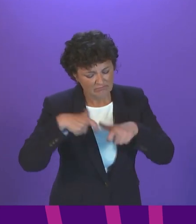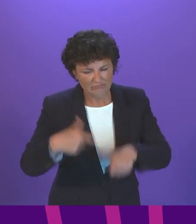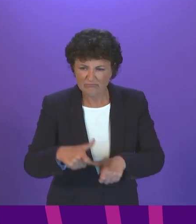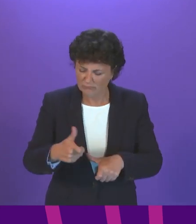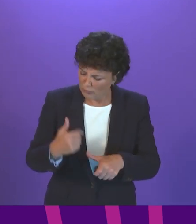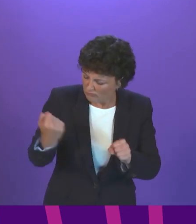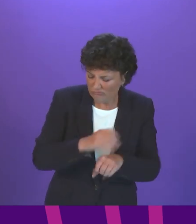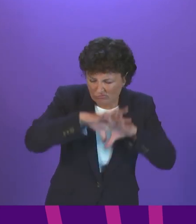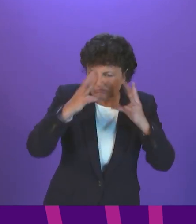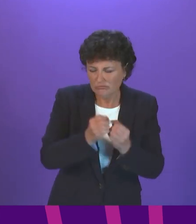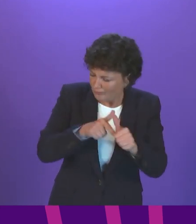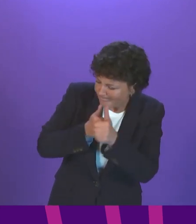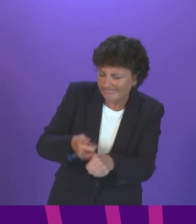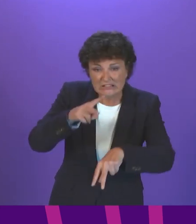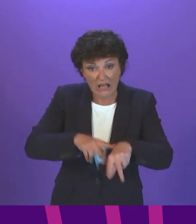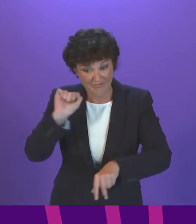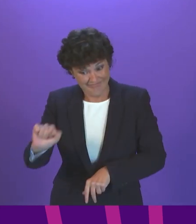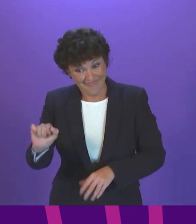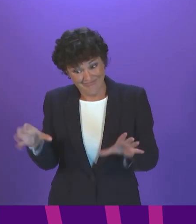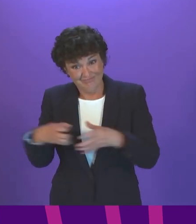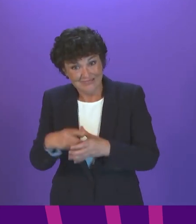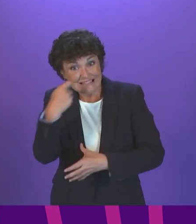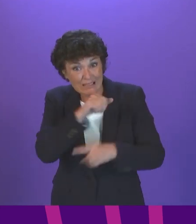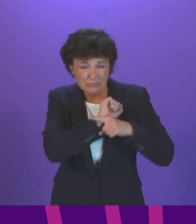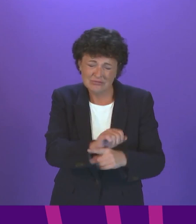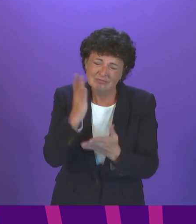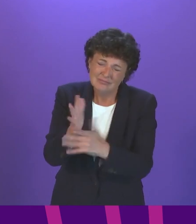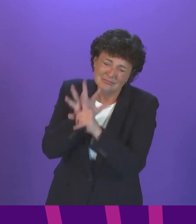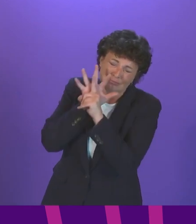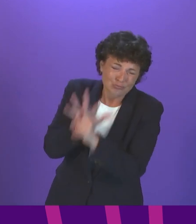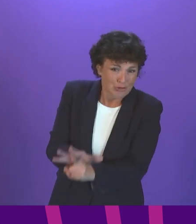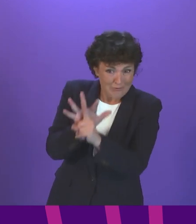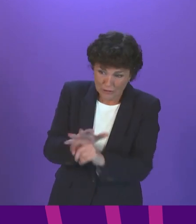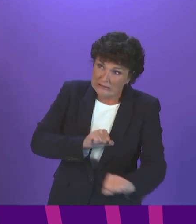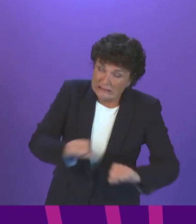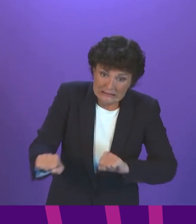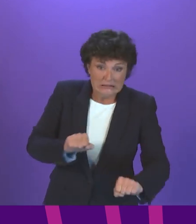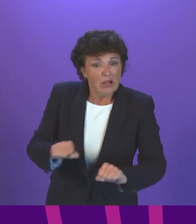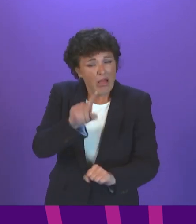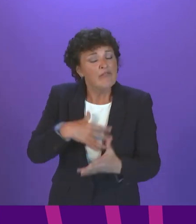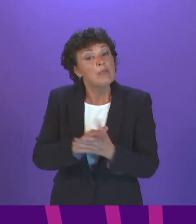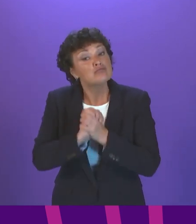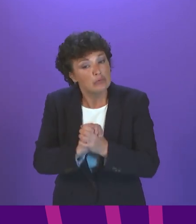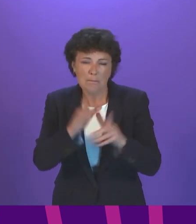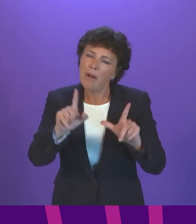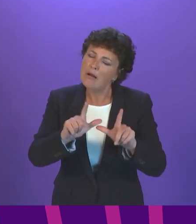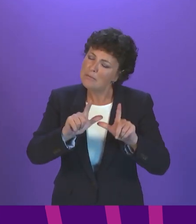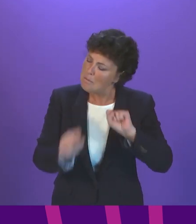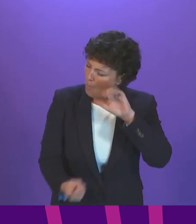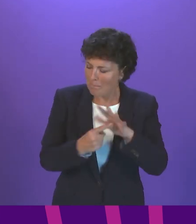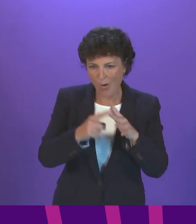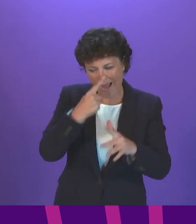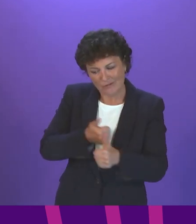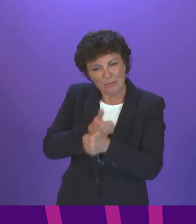to do so. The staff in Test and Protect are working under extreme pressure. They have my gratitude, but it's more important that they have their ongoing support through